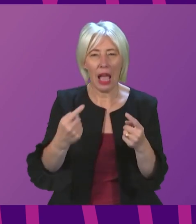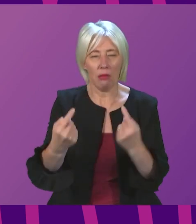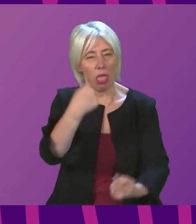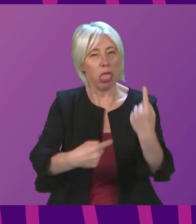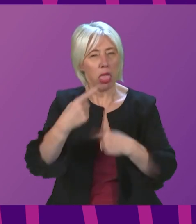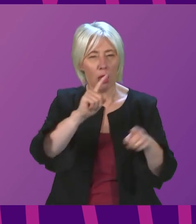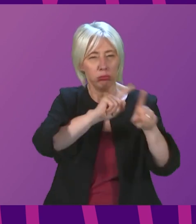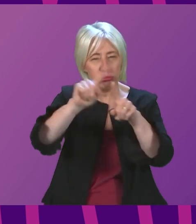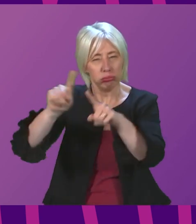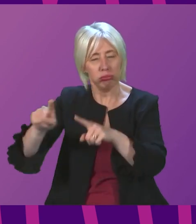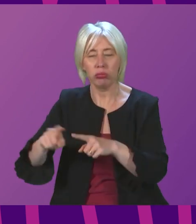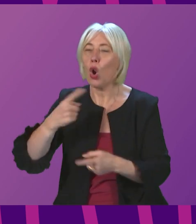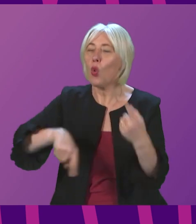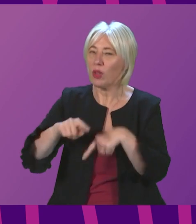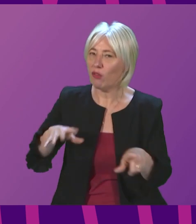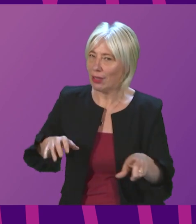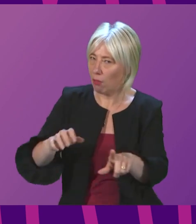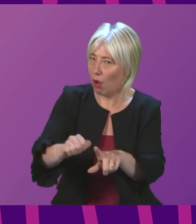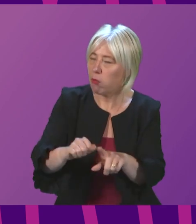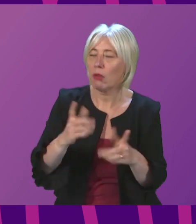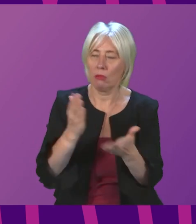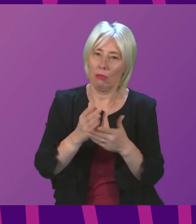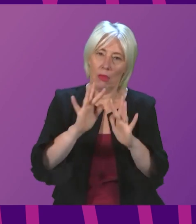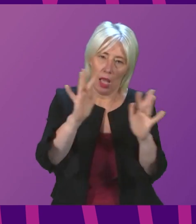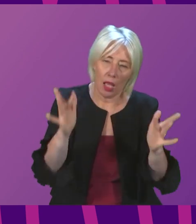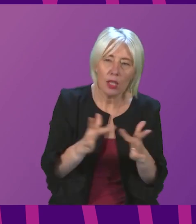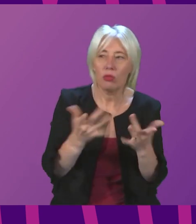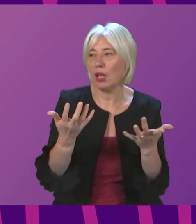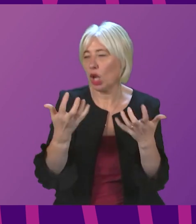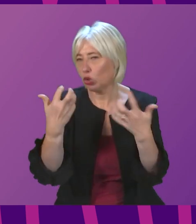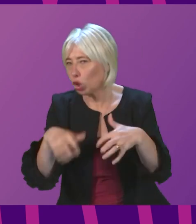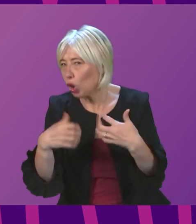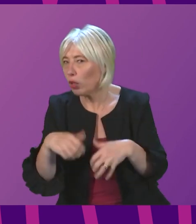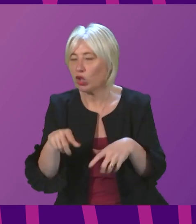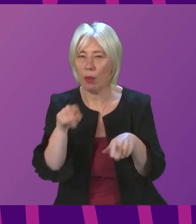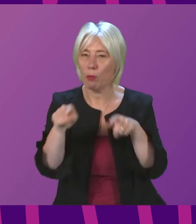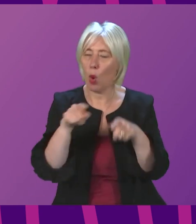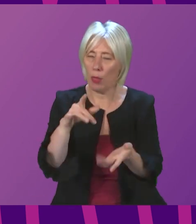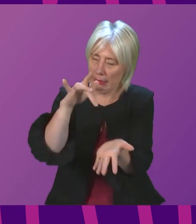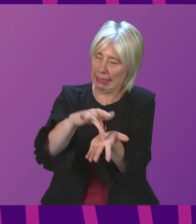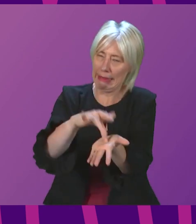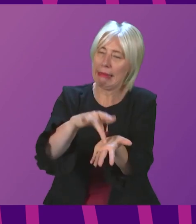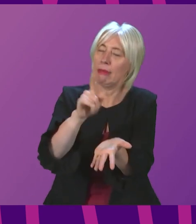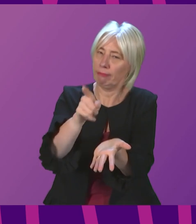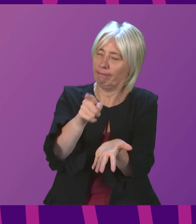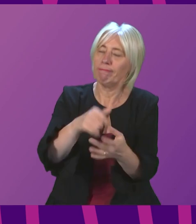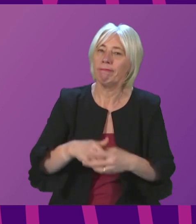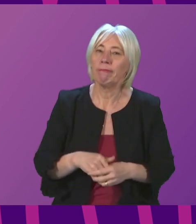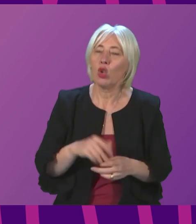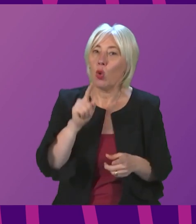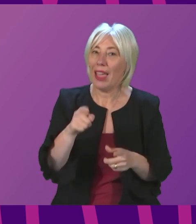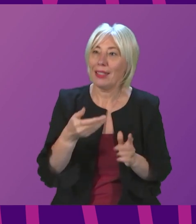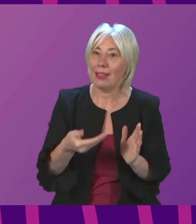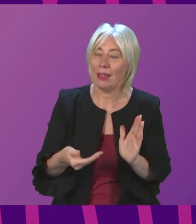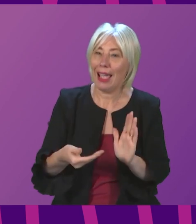bullying has to keep pace with that. Clearly, the internet and technology is absolutely at the heart of that. That puts an added